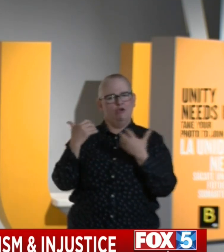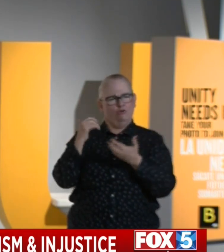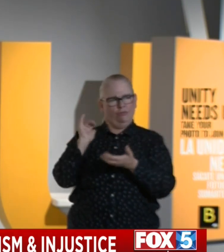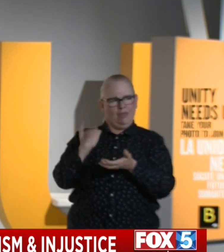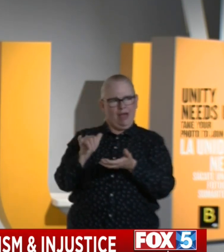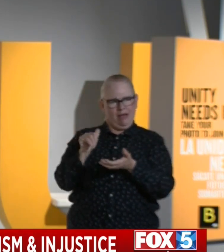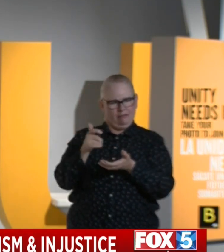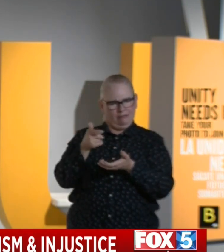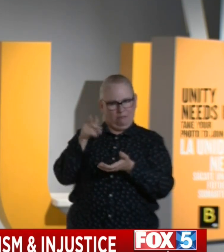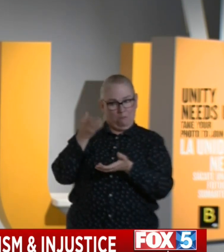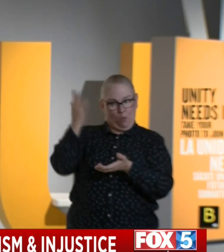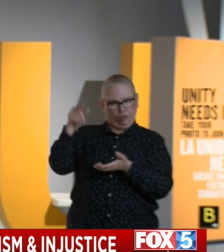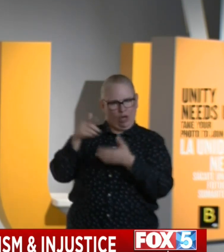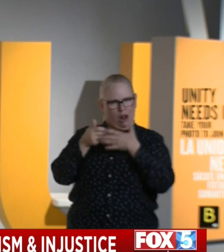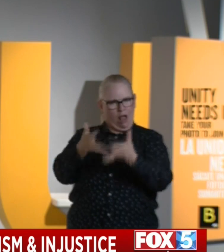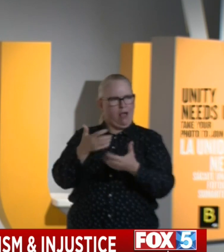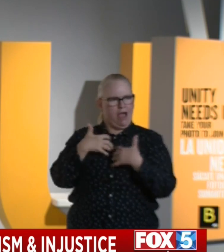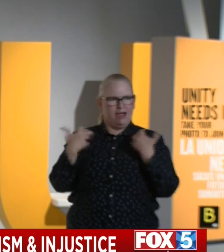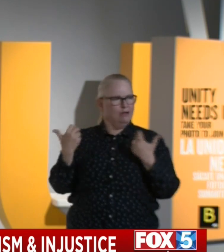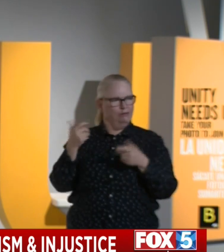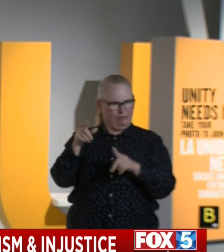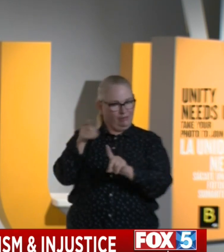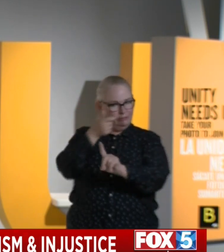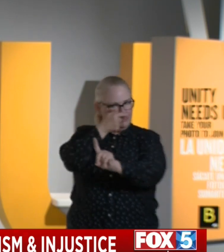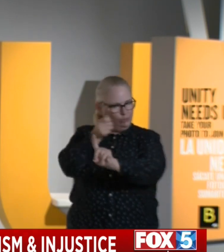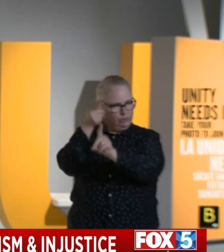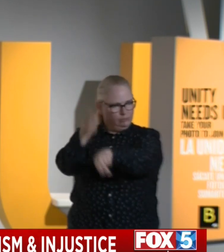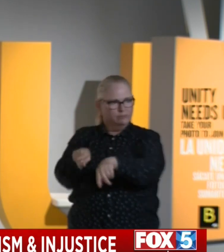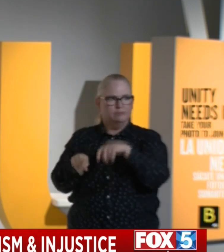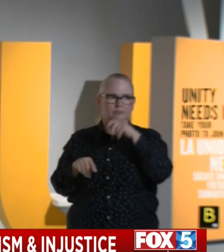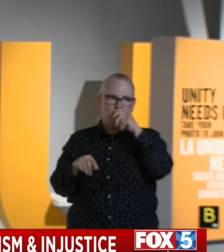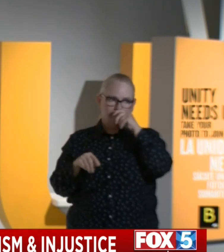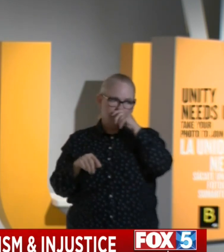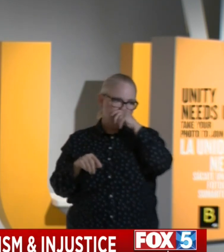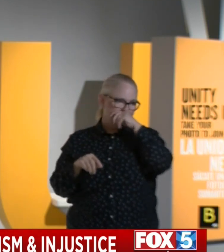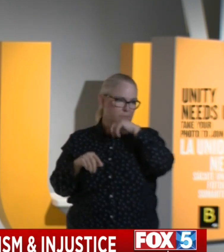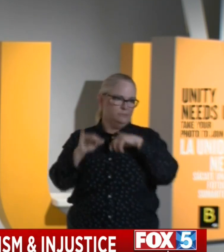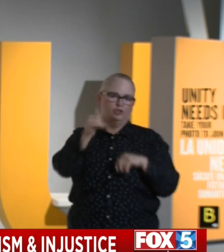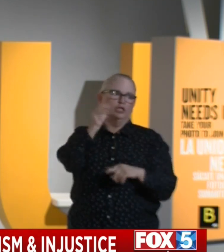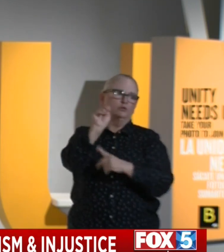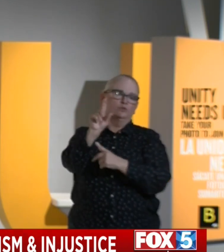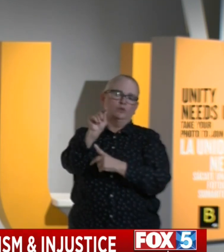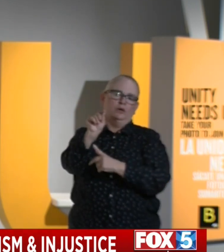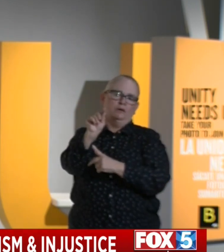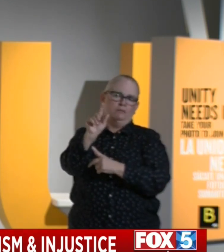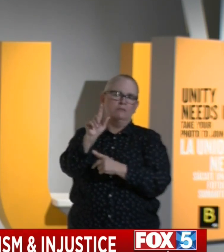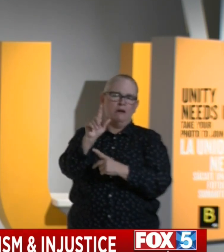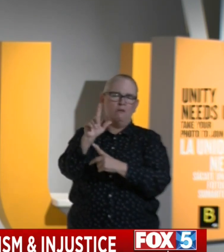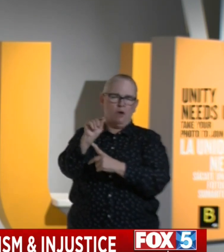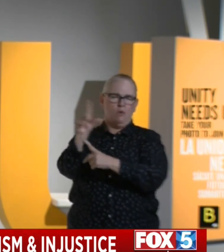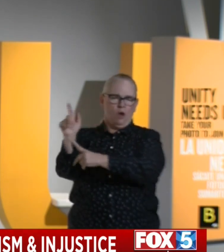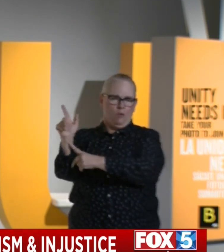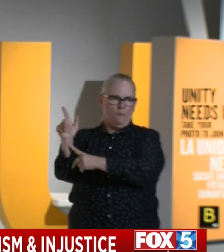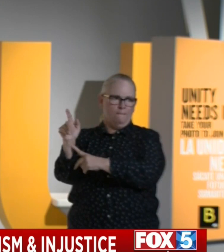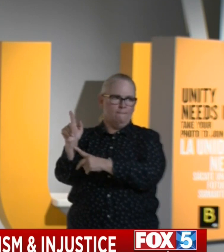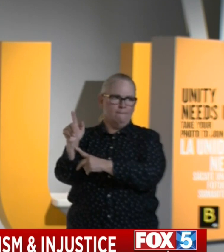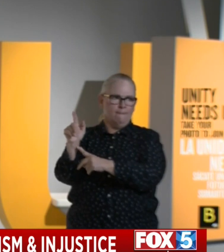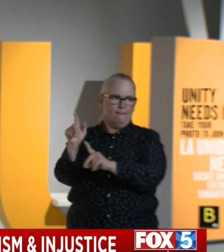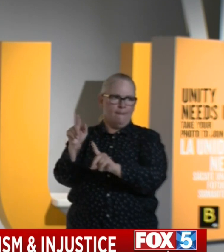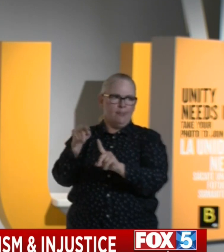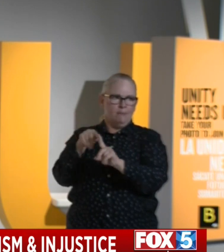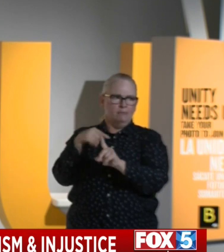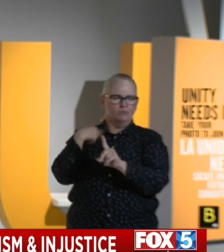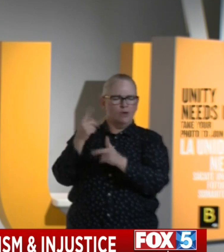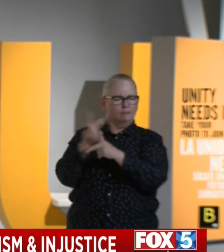go into effect in January 2021. That cannot happen soon enough. We're scrubbing components of that bill to see if we can